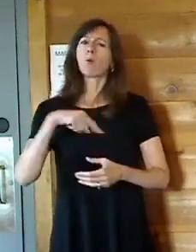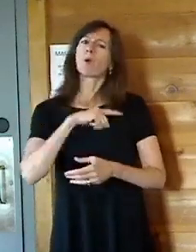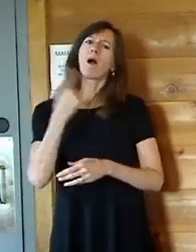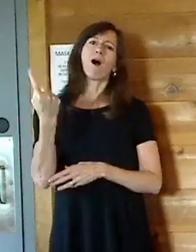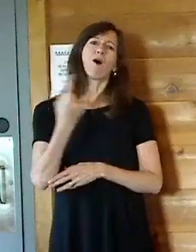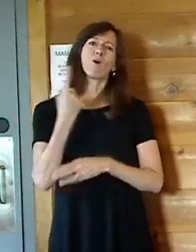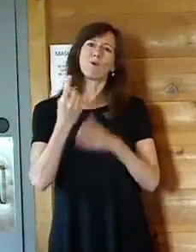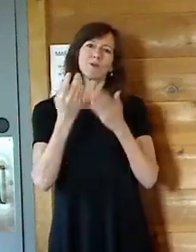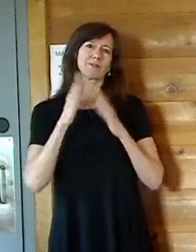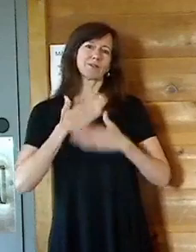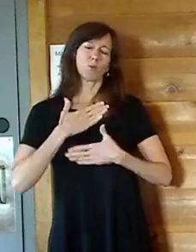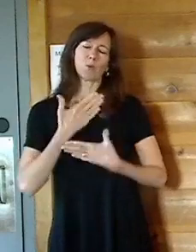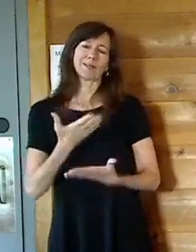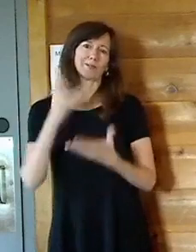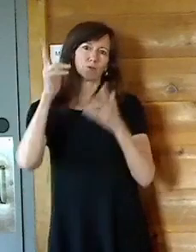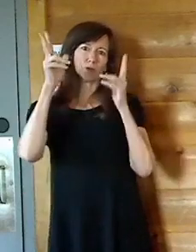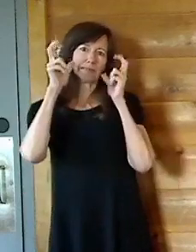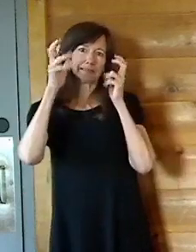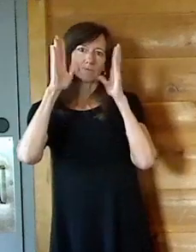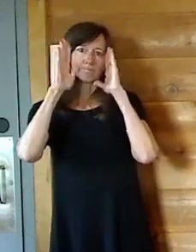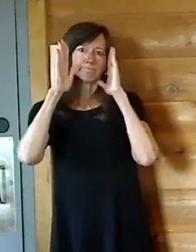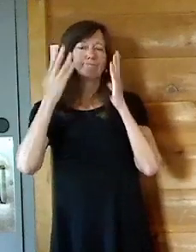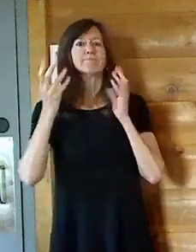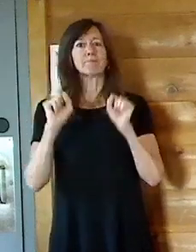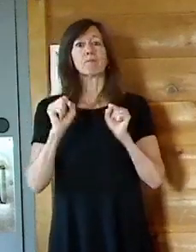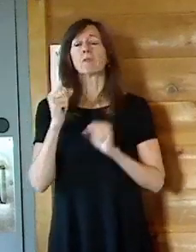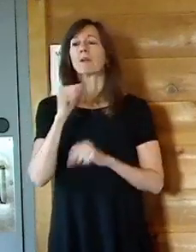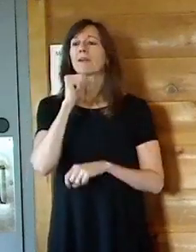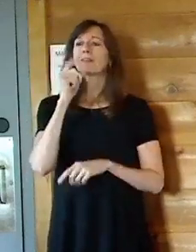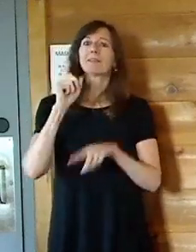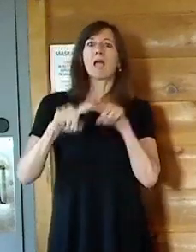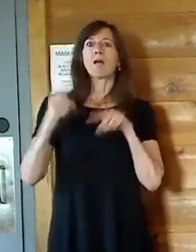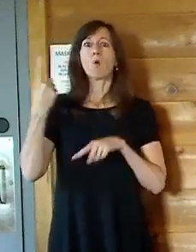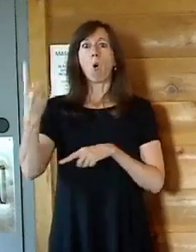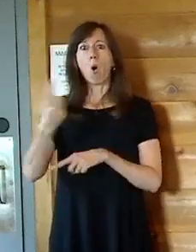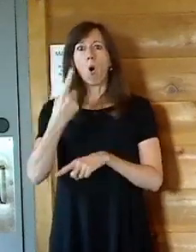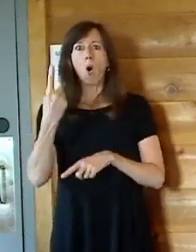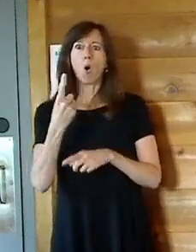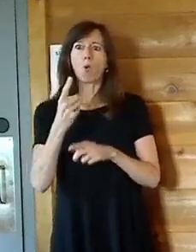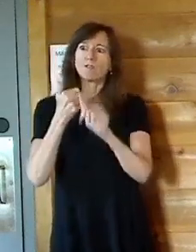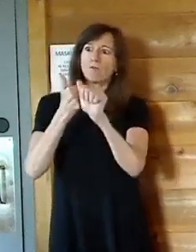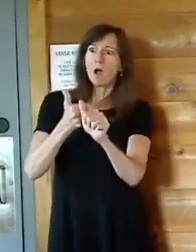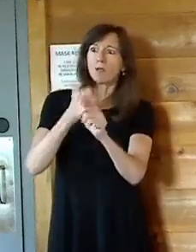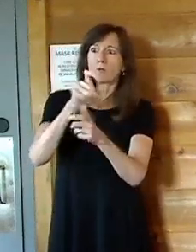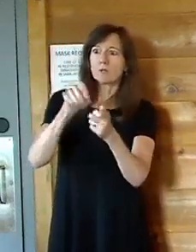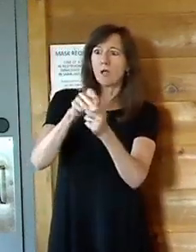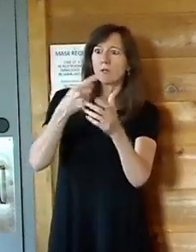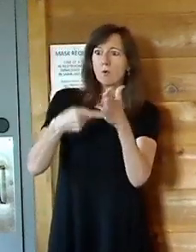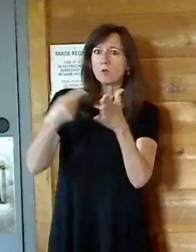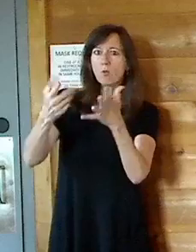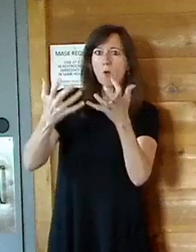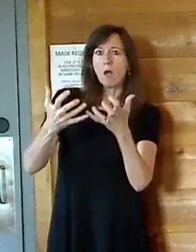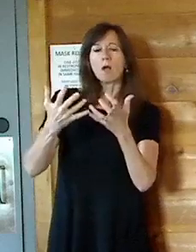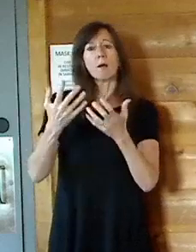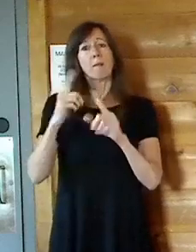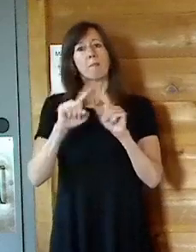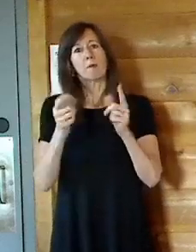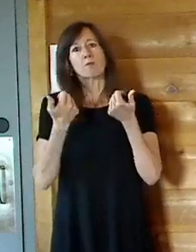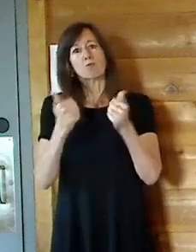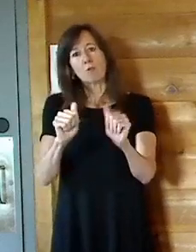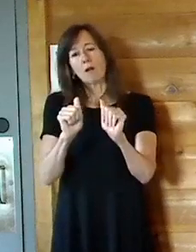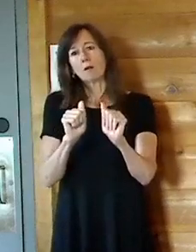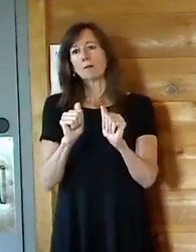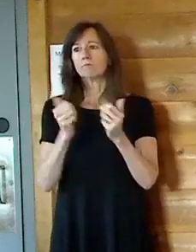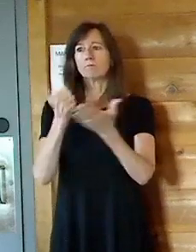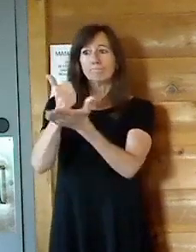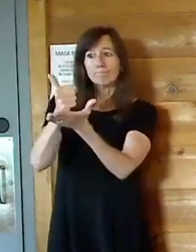We can't always do it exactly the way you want us to. Sometimes there's some restrictions to that. But we want to be helpful. We want to be responsive. And I think